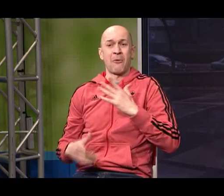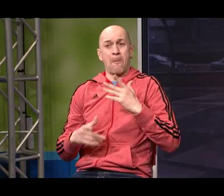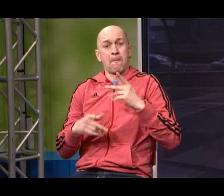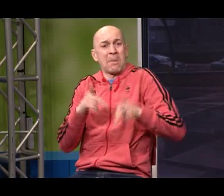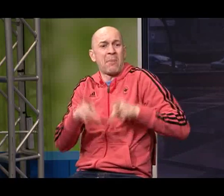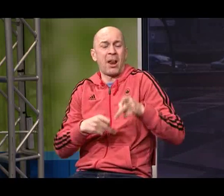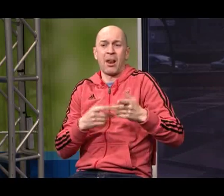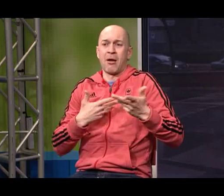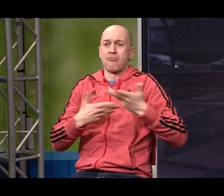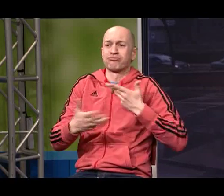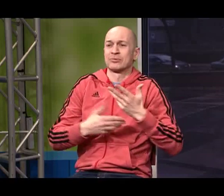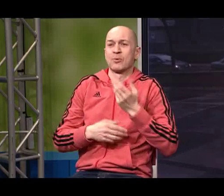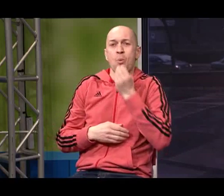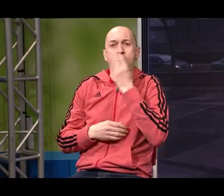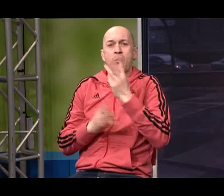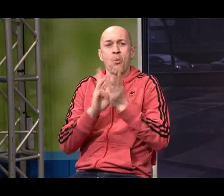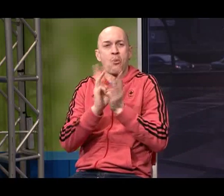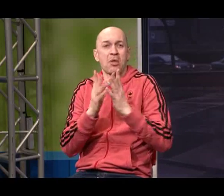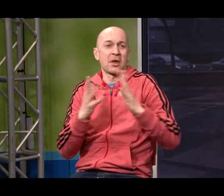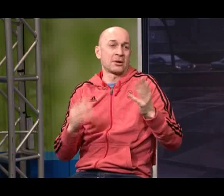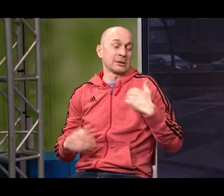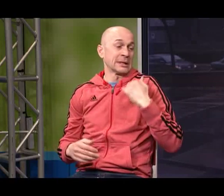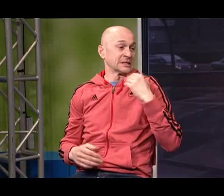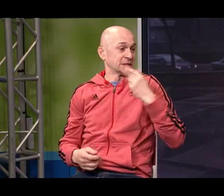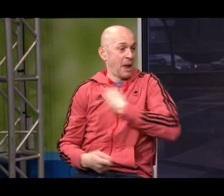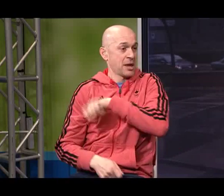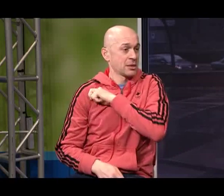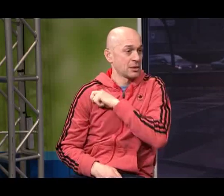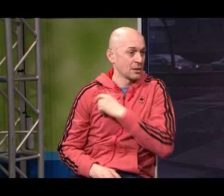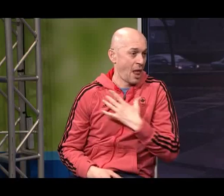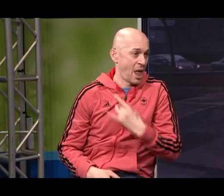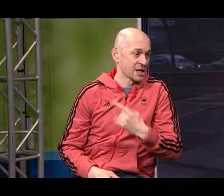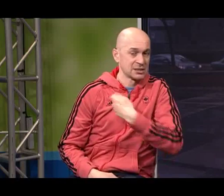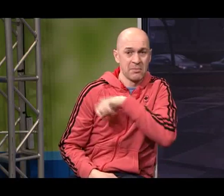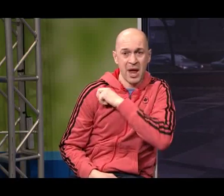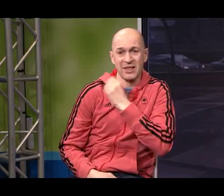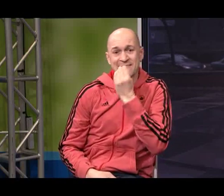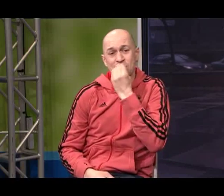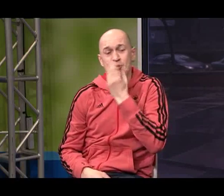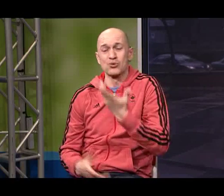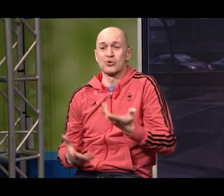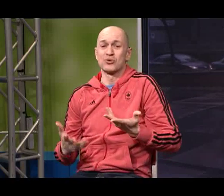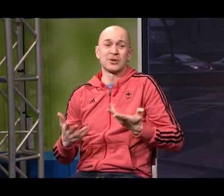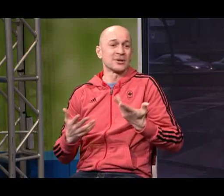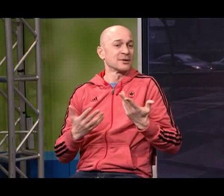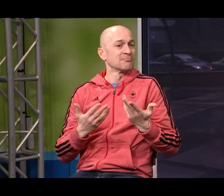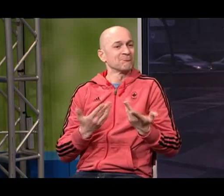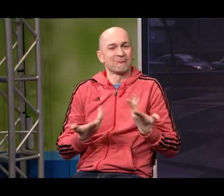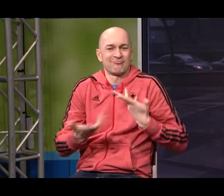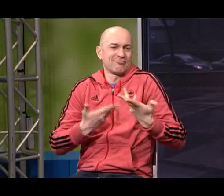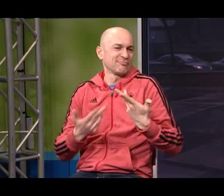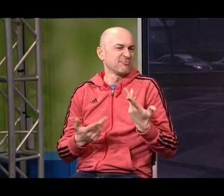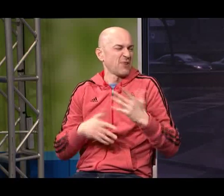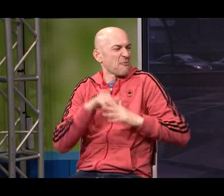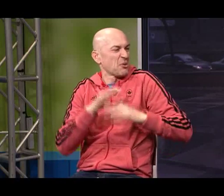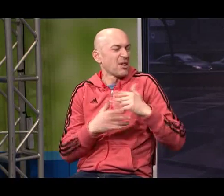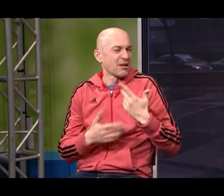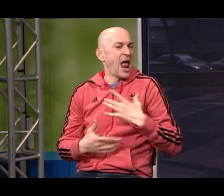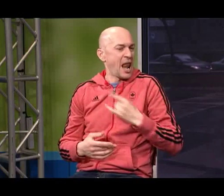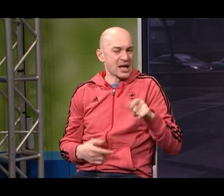place of all In terms of the culture and the people would be Spain The food was magnificent and I